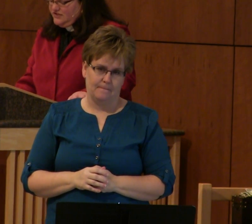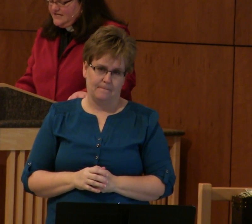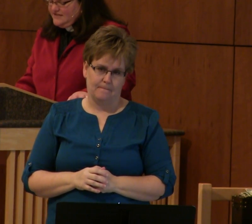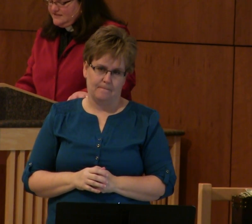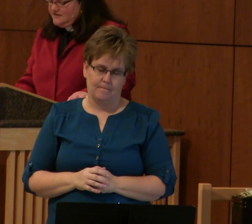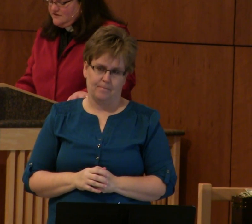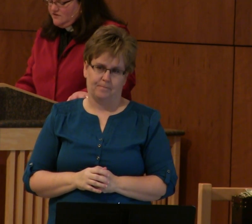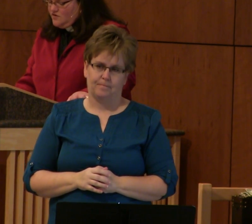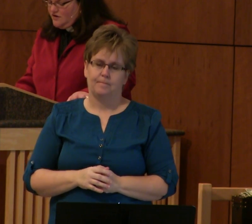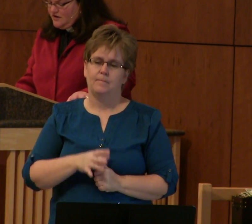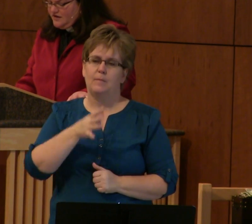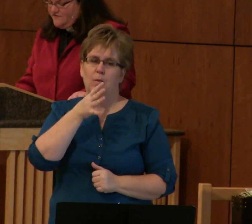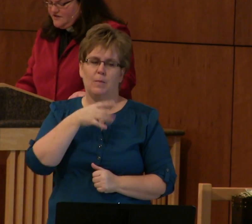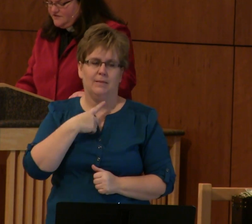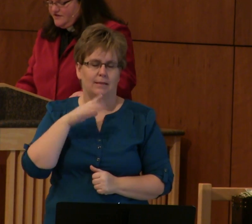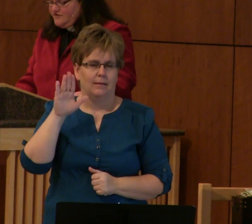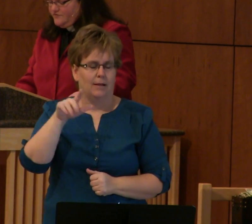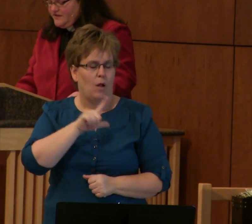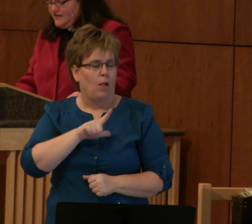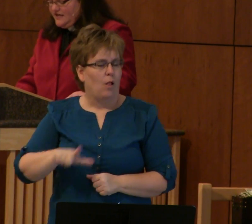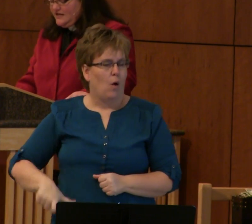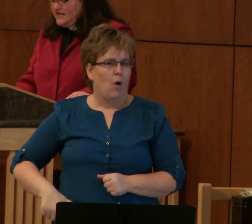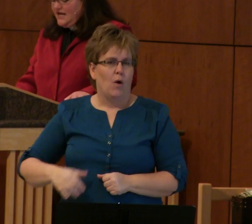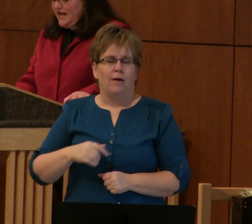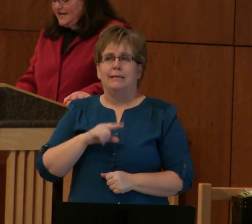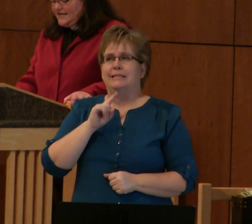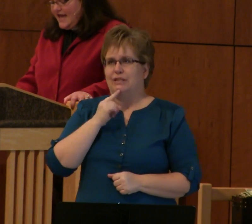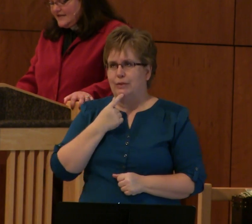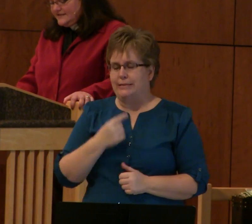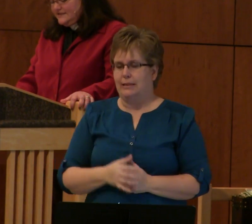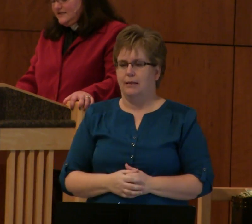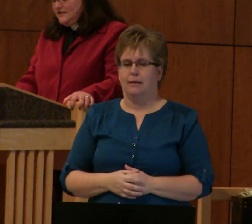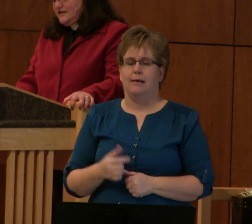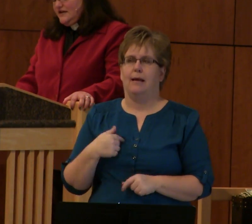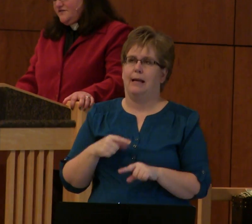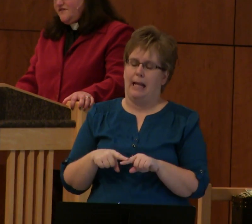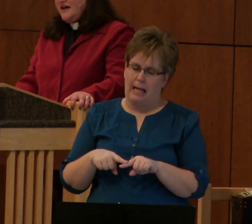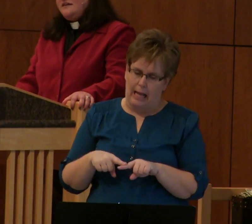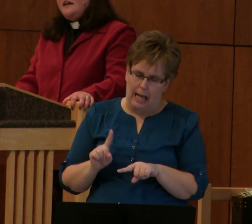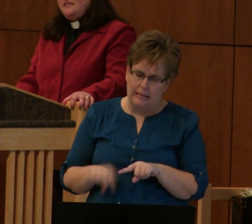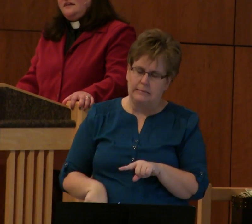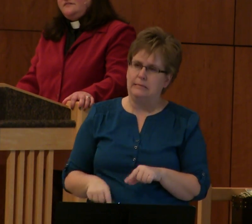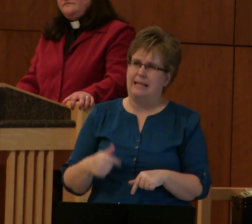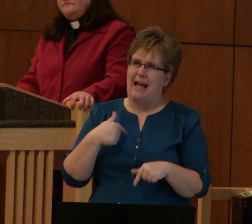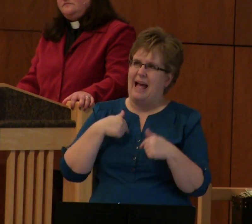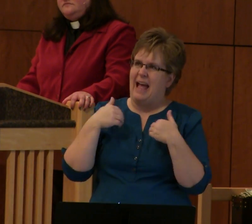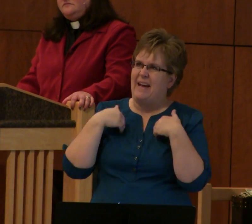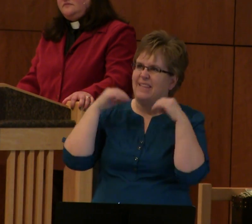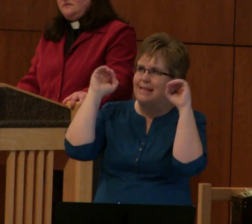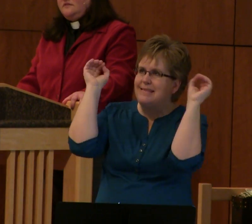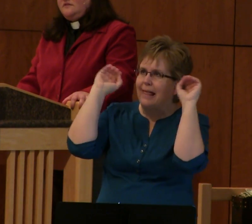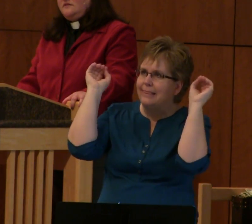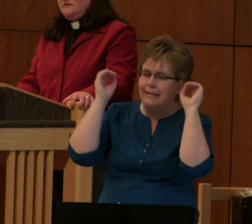She says, Lord of Israel, really? I can't. I've got nothing.